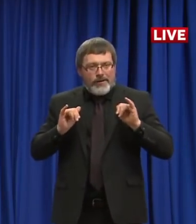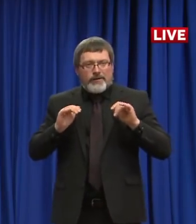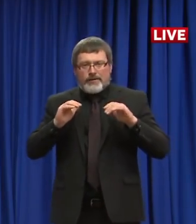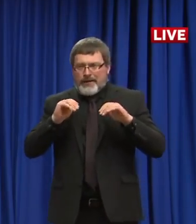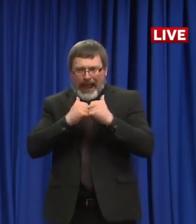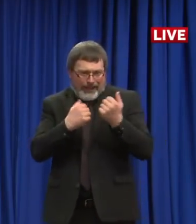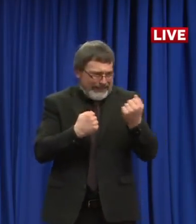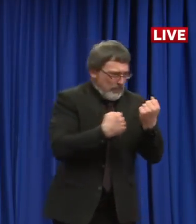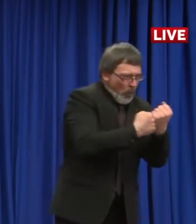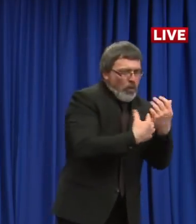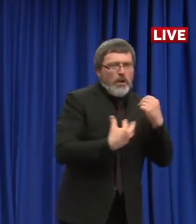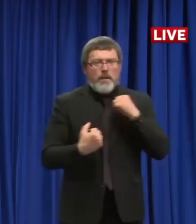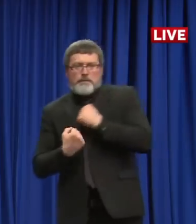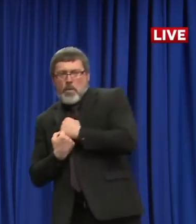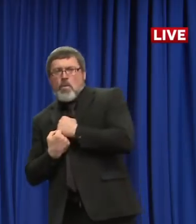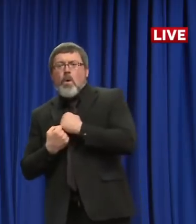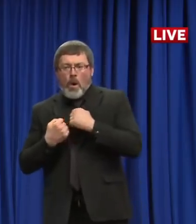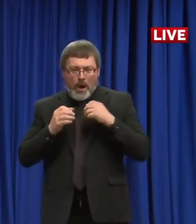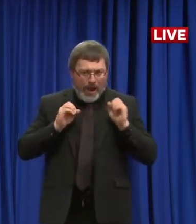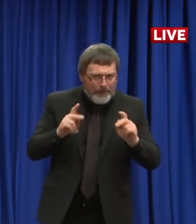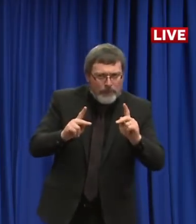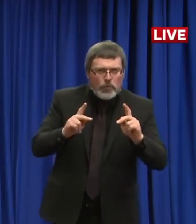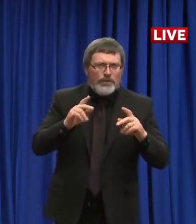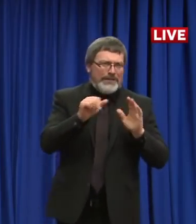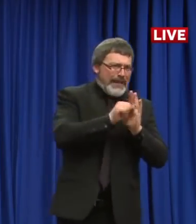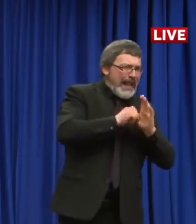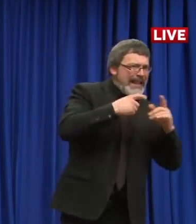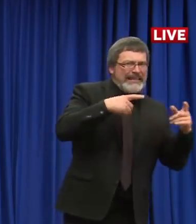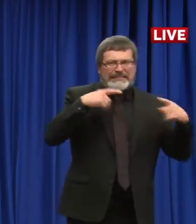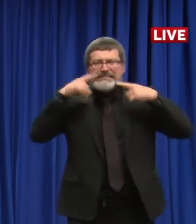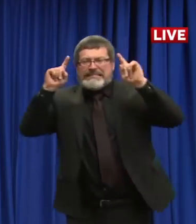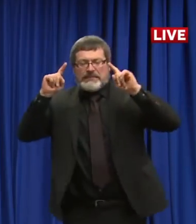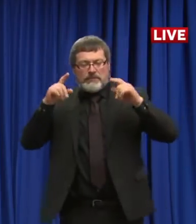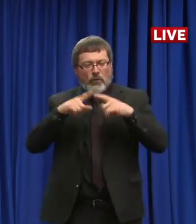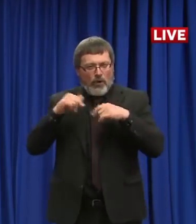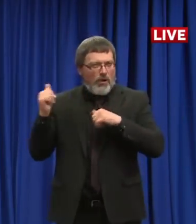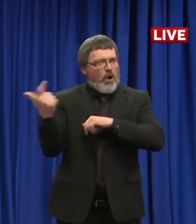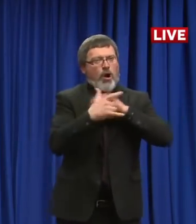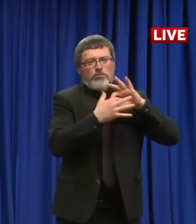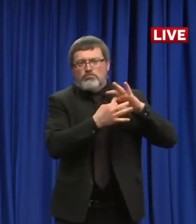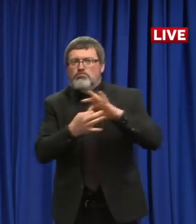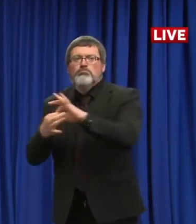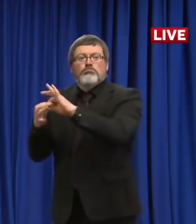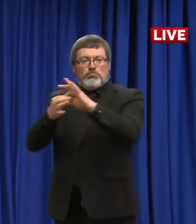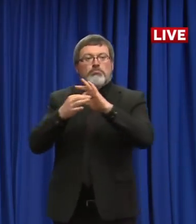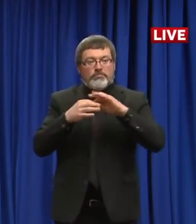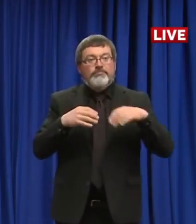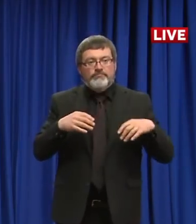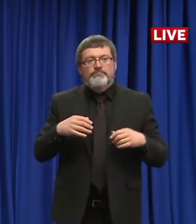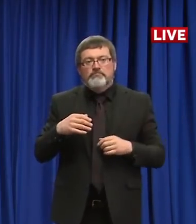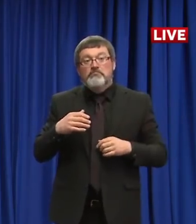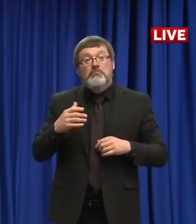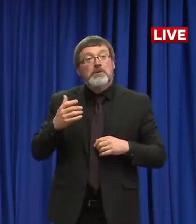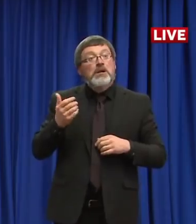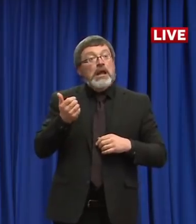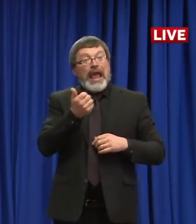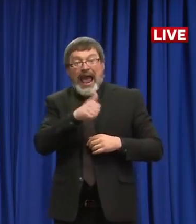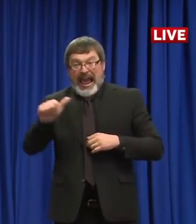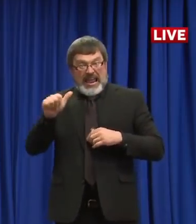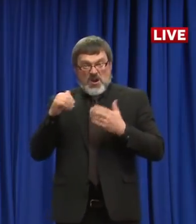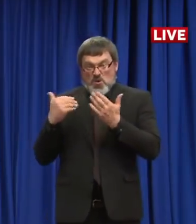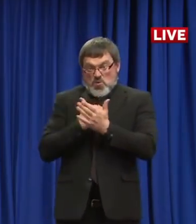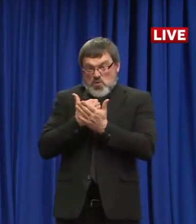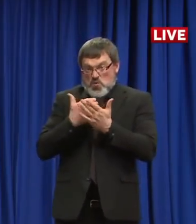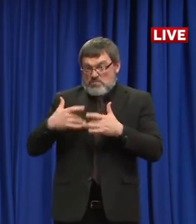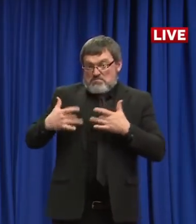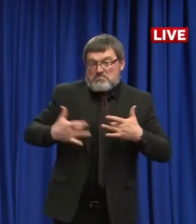specifically here in the great state of New Hampshire. So we'll keep folks posted as we move forward. And as we get closer, we are still in this for the long haul. We are